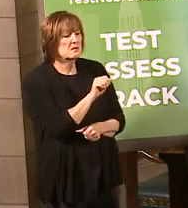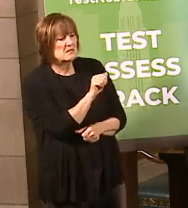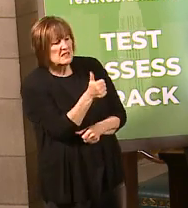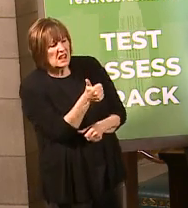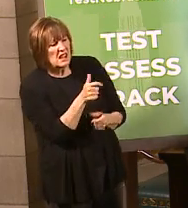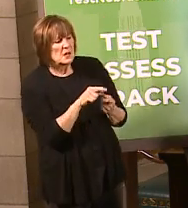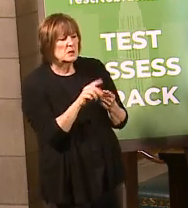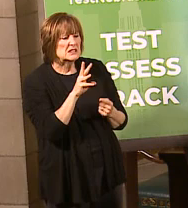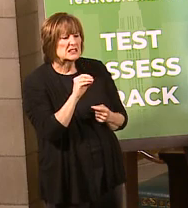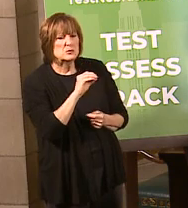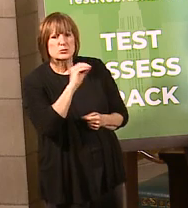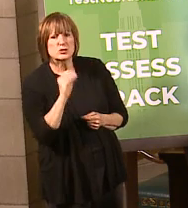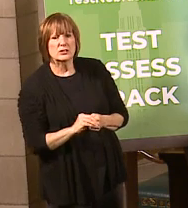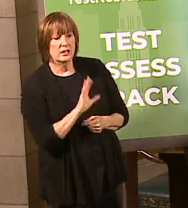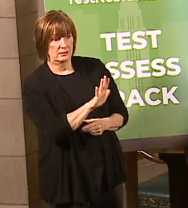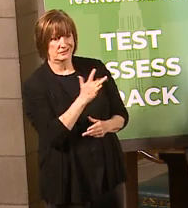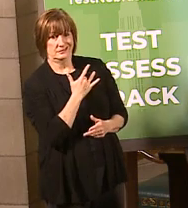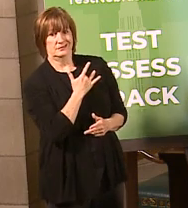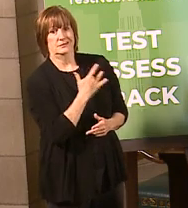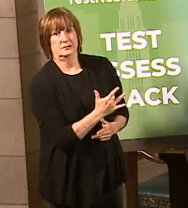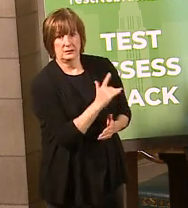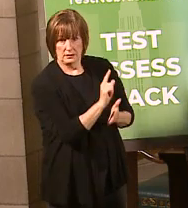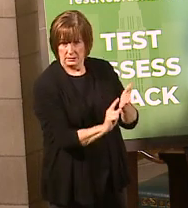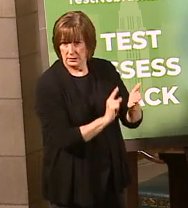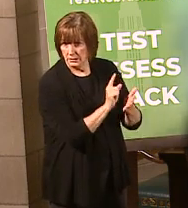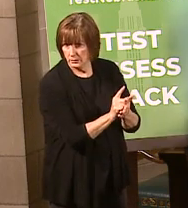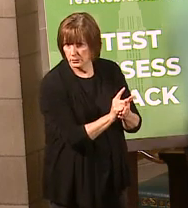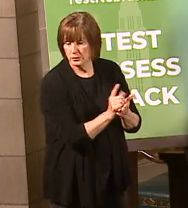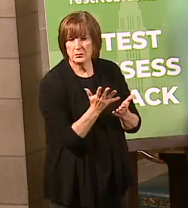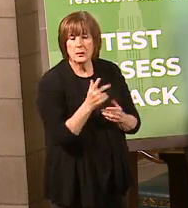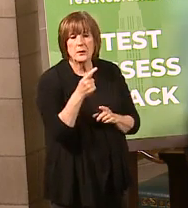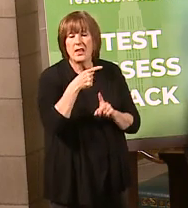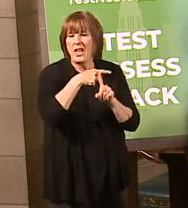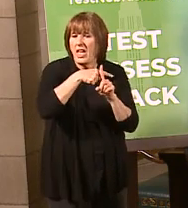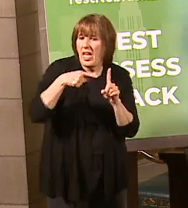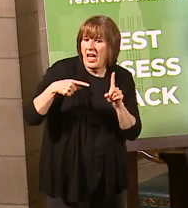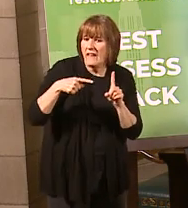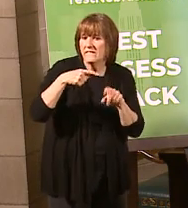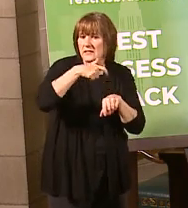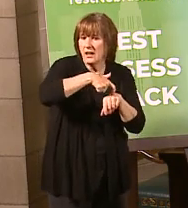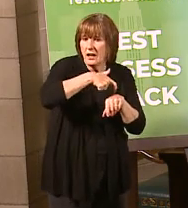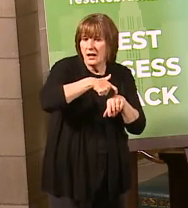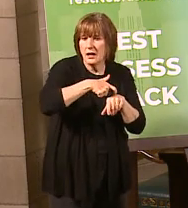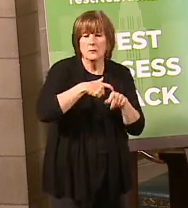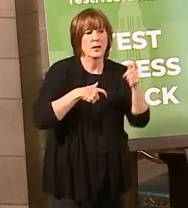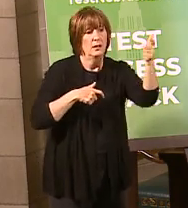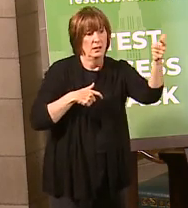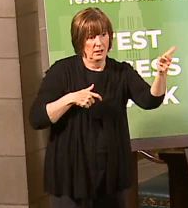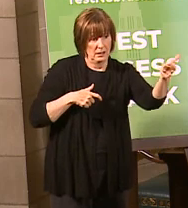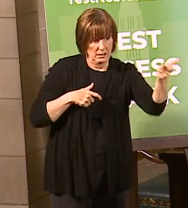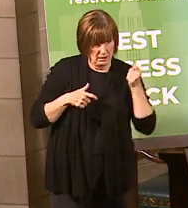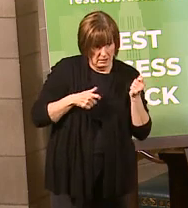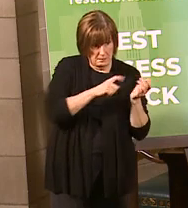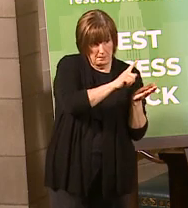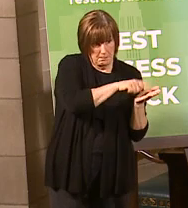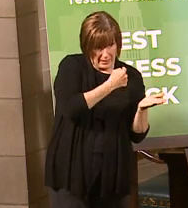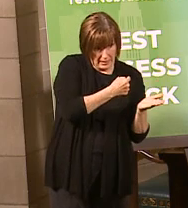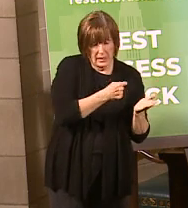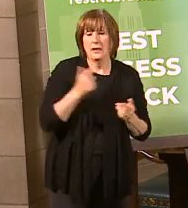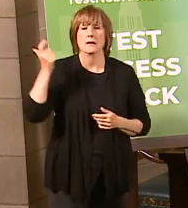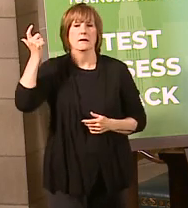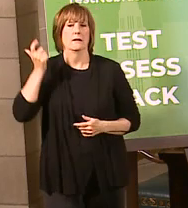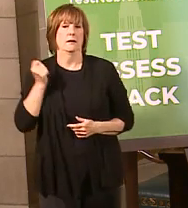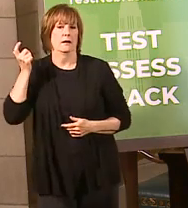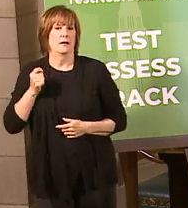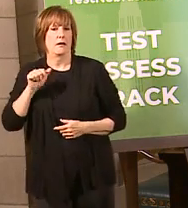60% of what they were going to work otherwise. So you could maybe work in, for example, half-time, and then you could be collecting unemployment benefits the other half-time. But the